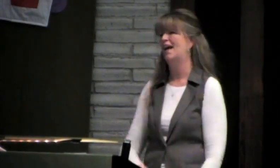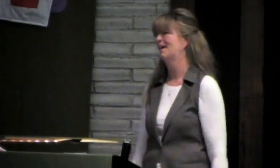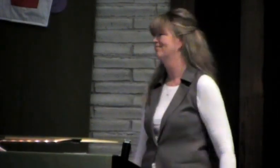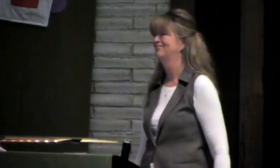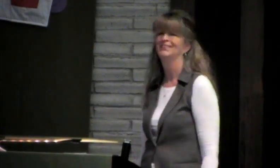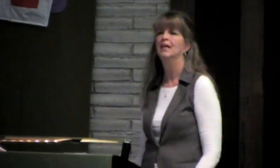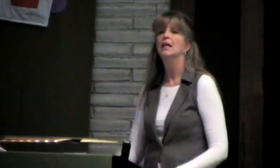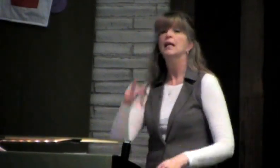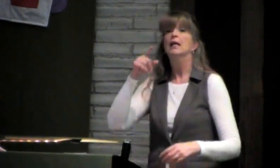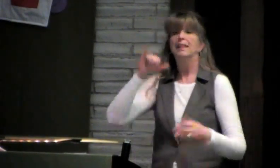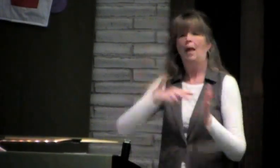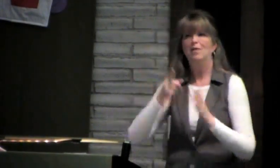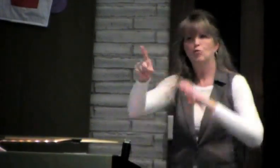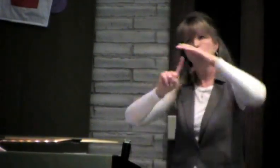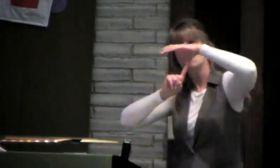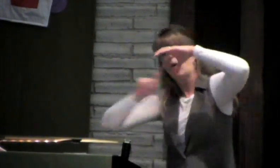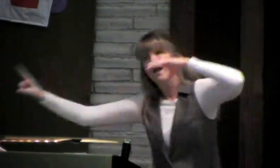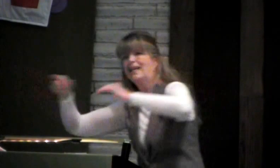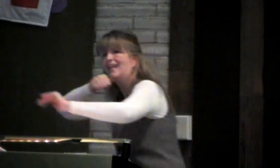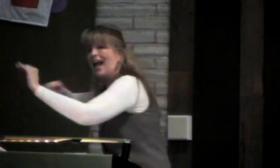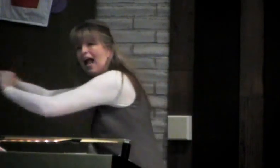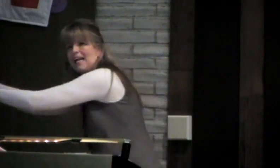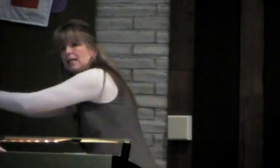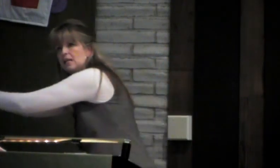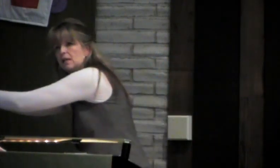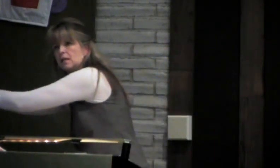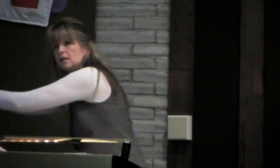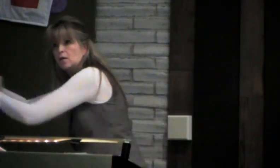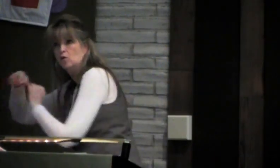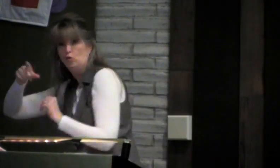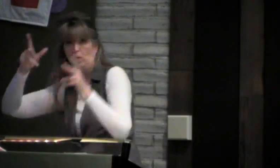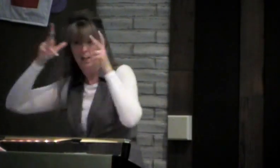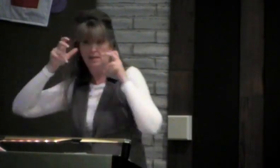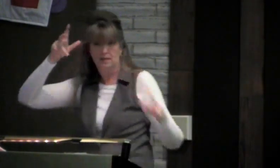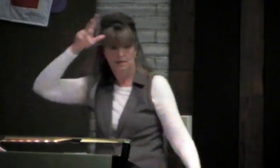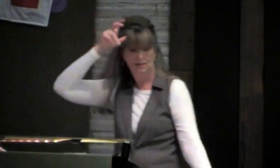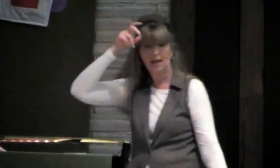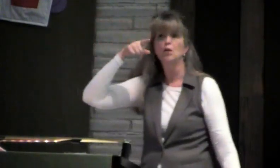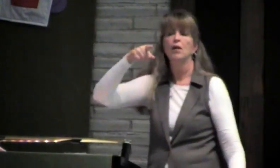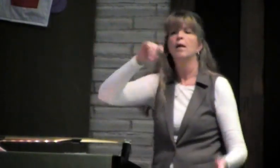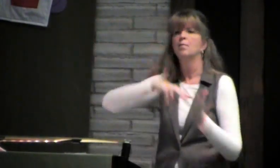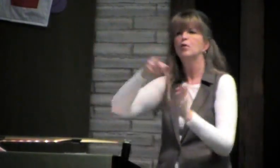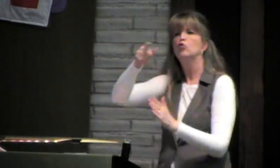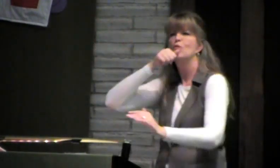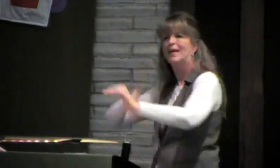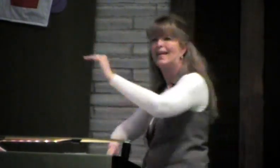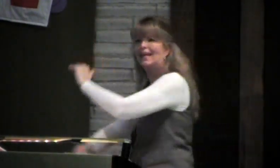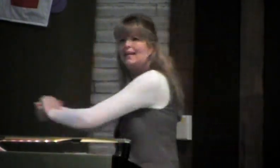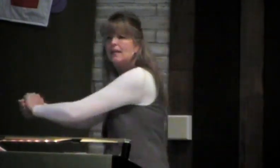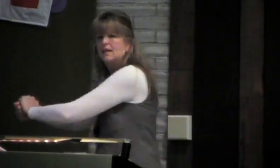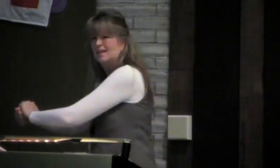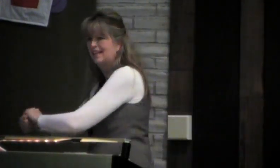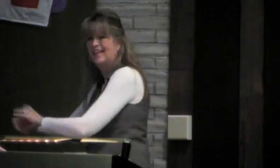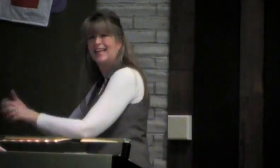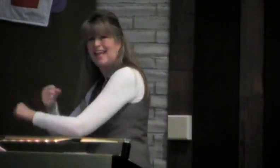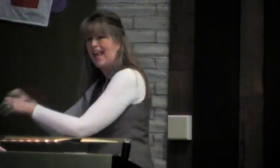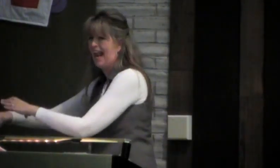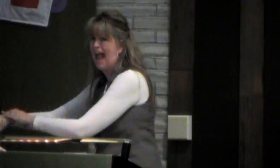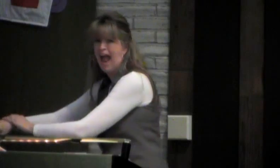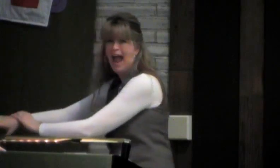say and what time to say it to indice you to run and hide. And anytime